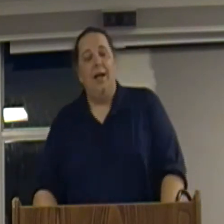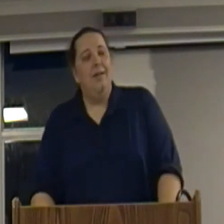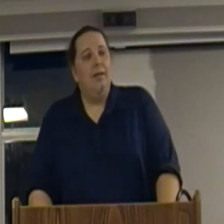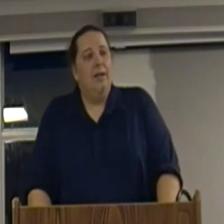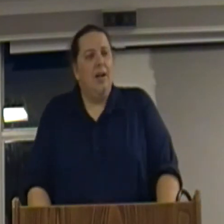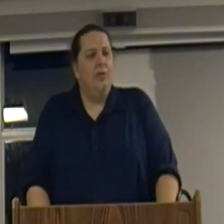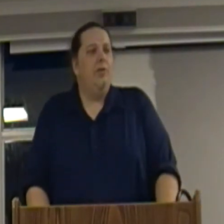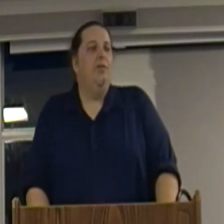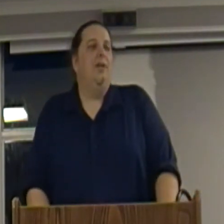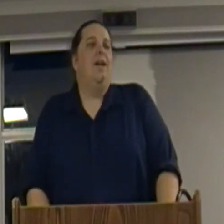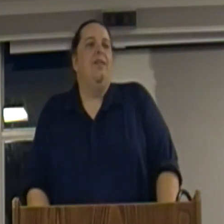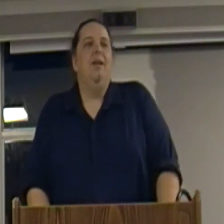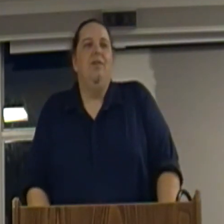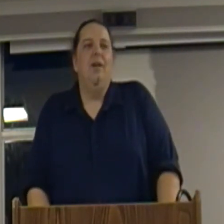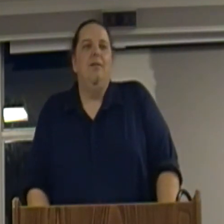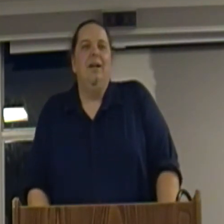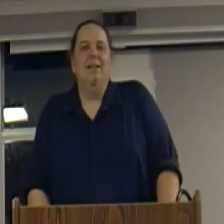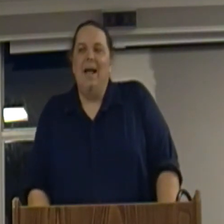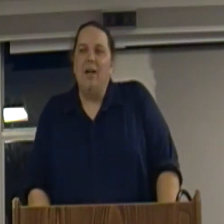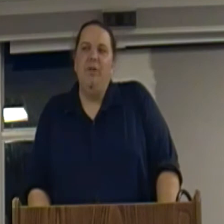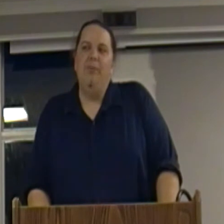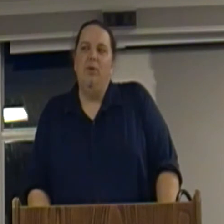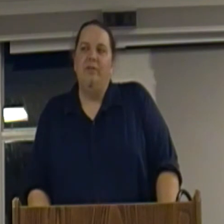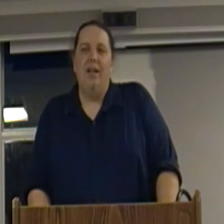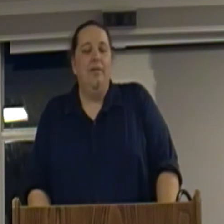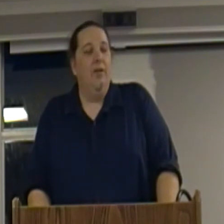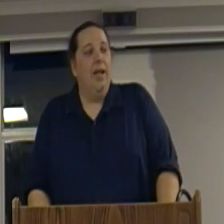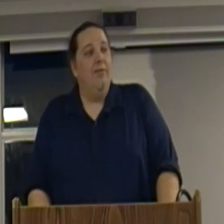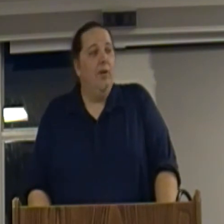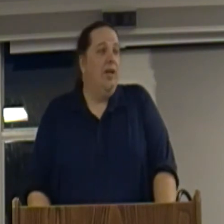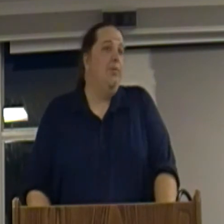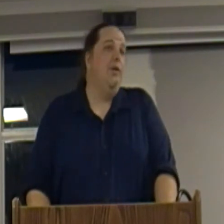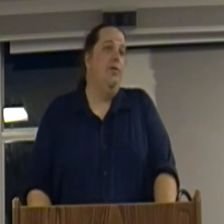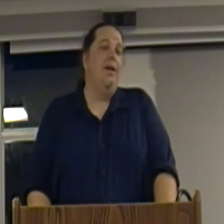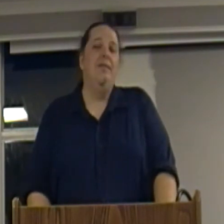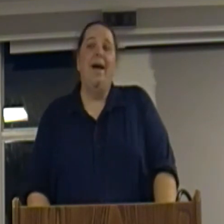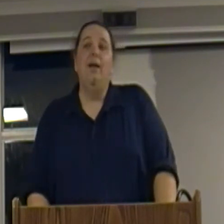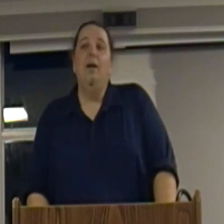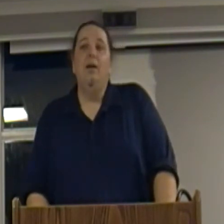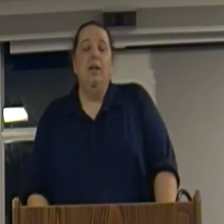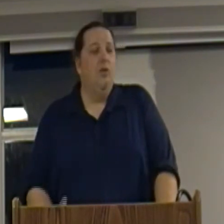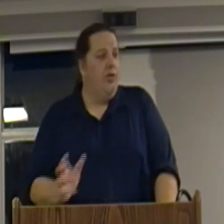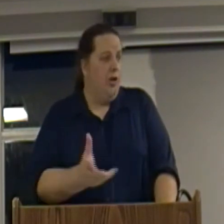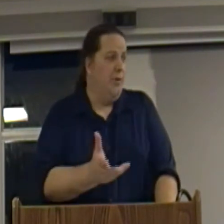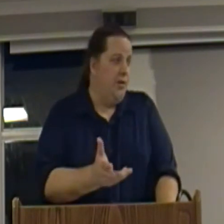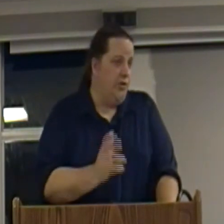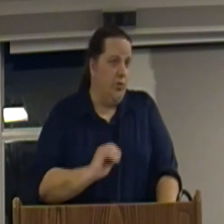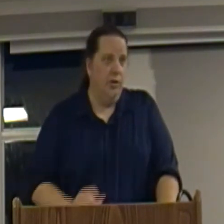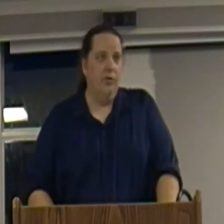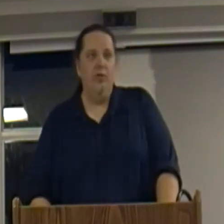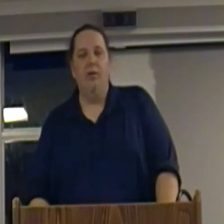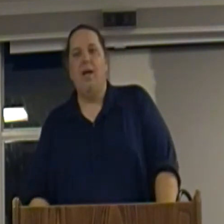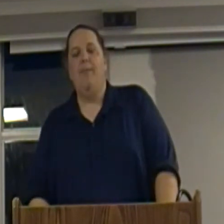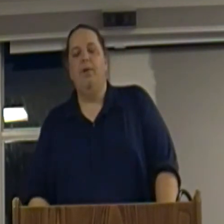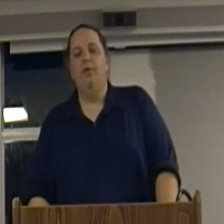And he also says a lot of things that a lot of people tend to forget. For example, he said that he used the term industrialist instead of capitalist.